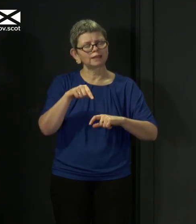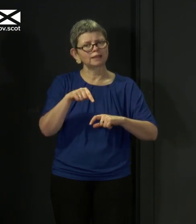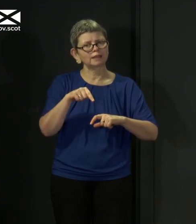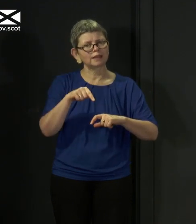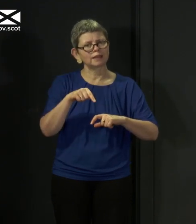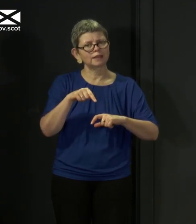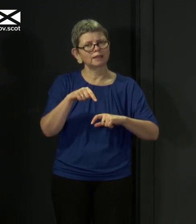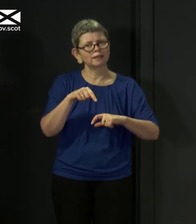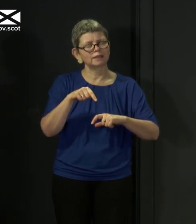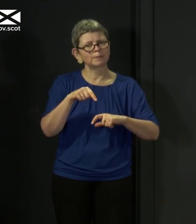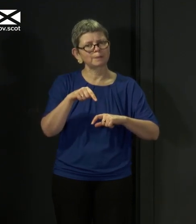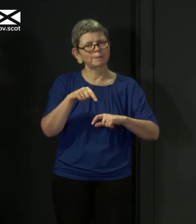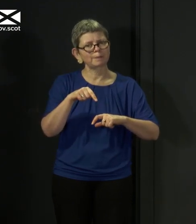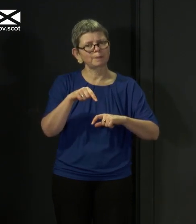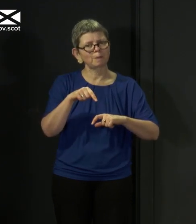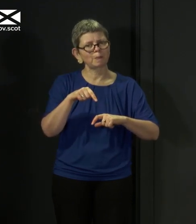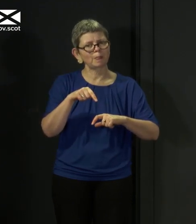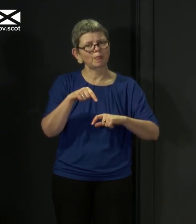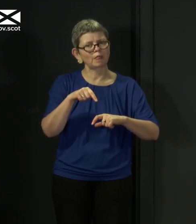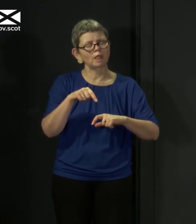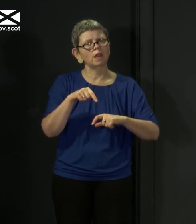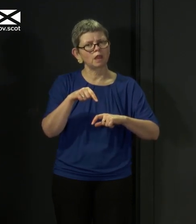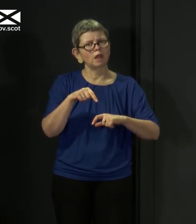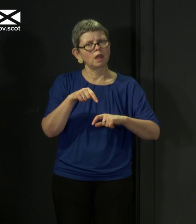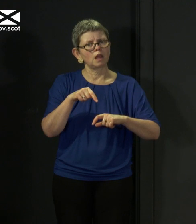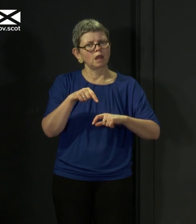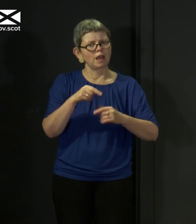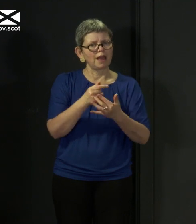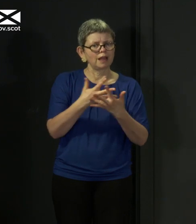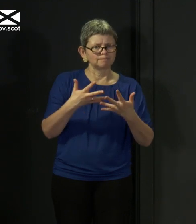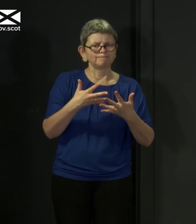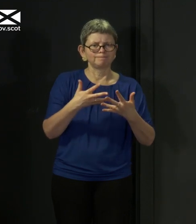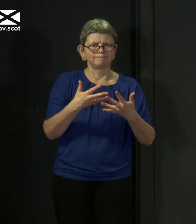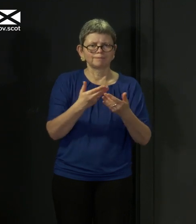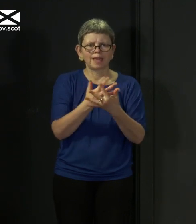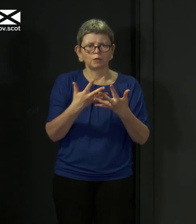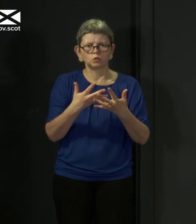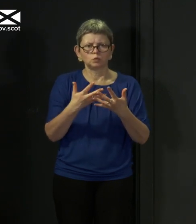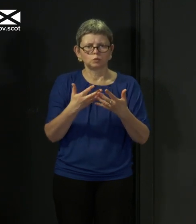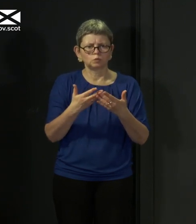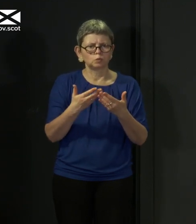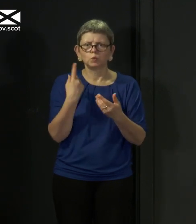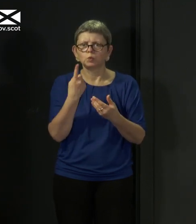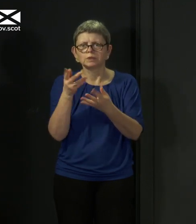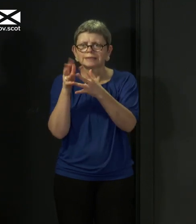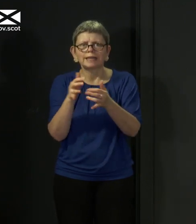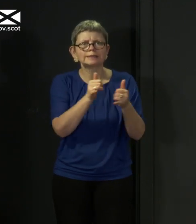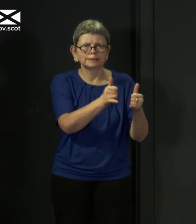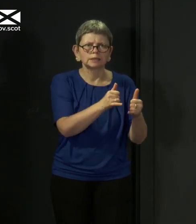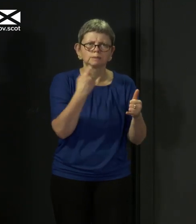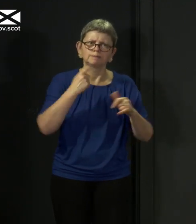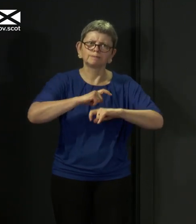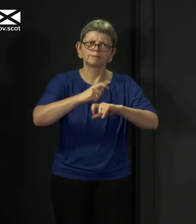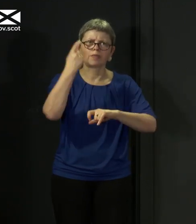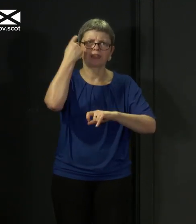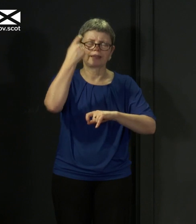we are seeking to approach tackling this virus overall. We expand that further. The one point I would make, which I've made previously,